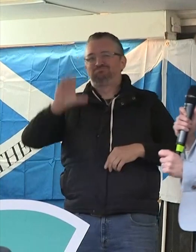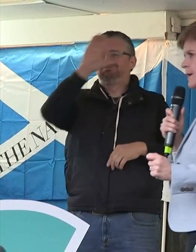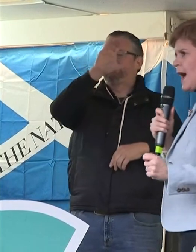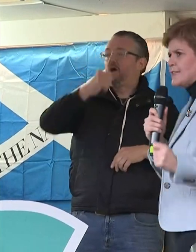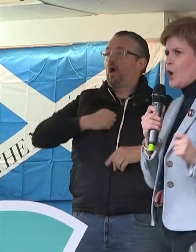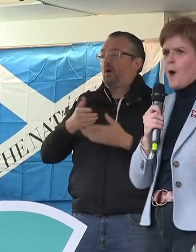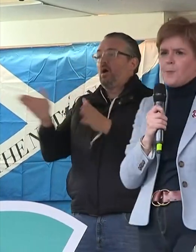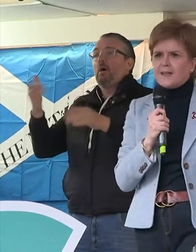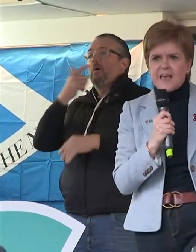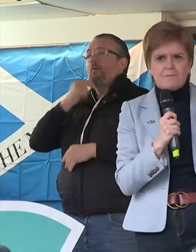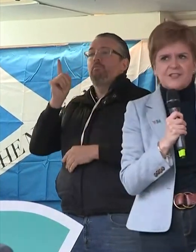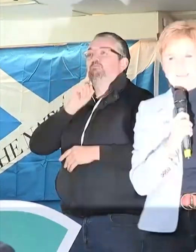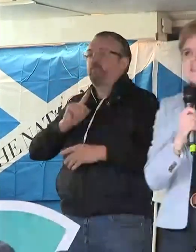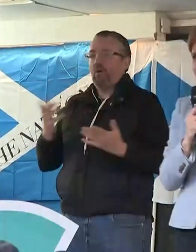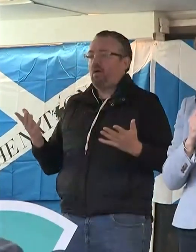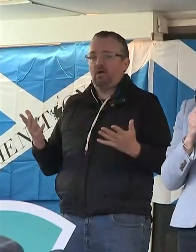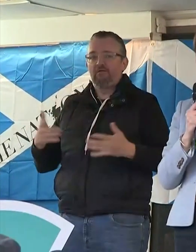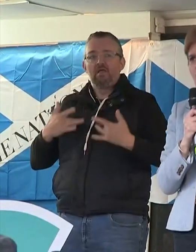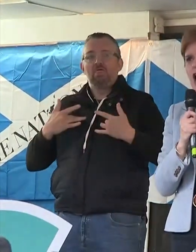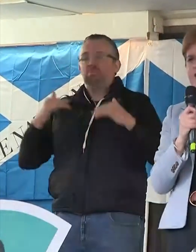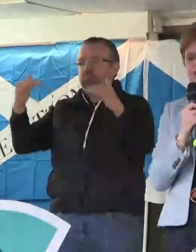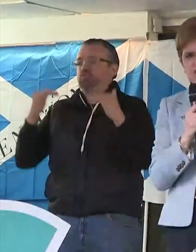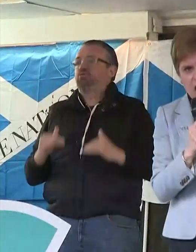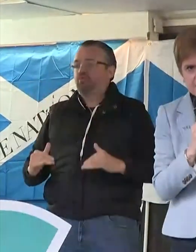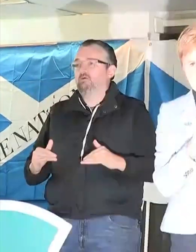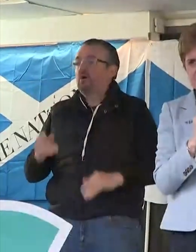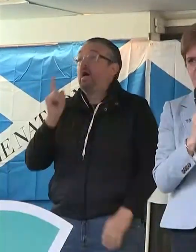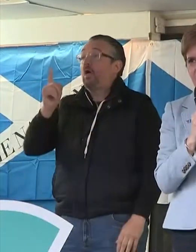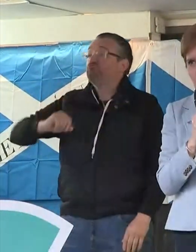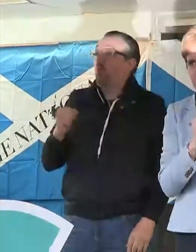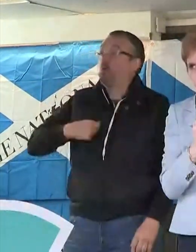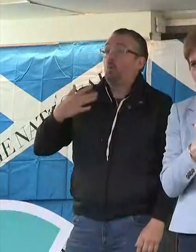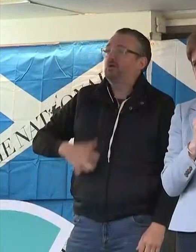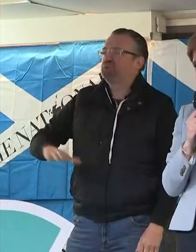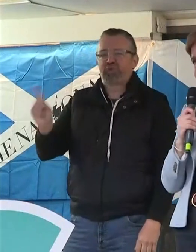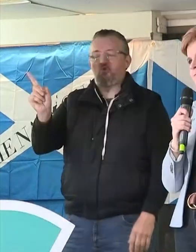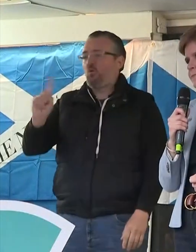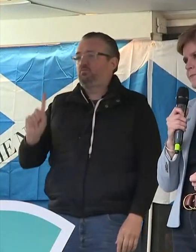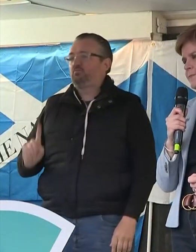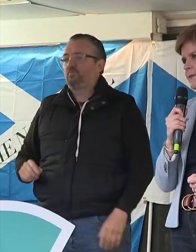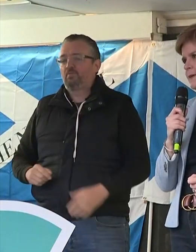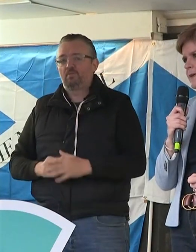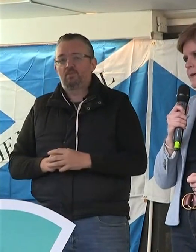people and our public services. That is not the Scotland that we want.